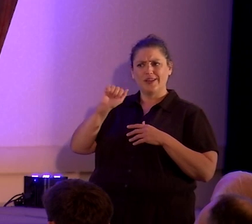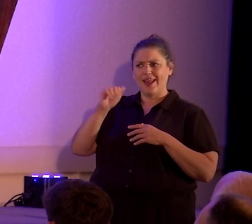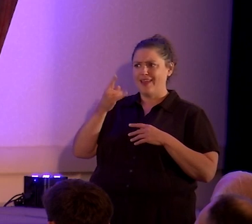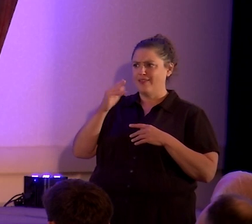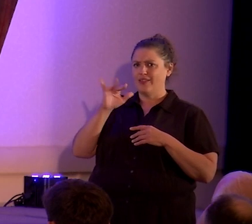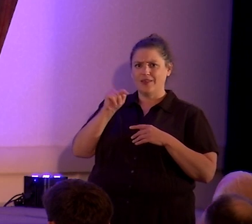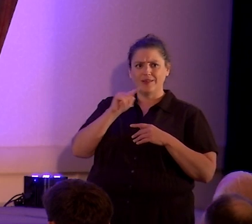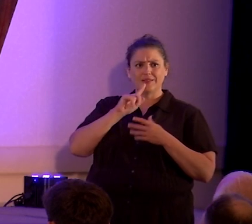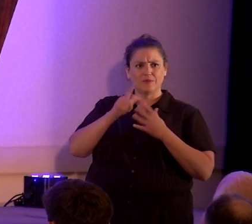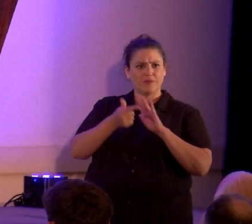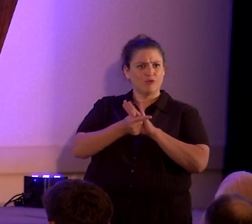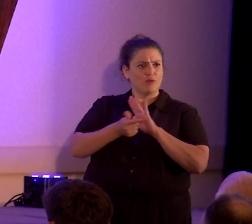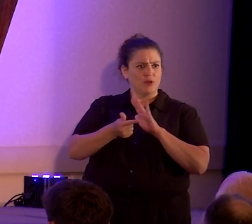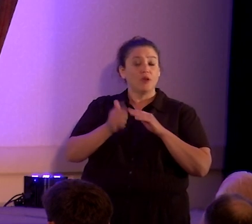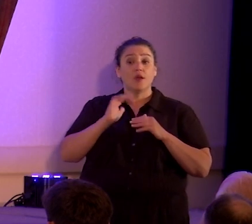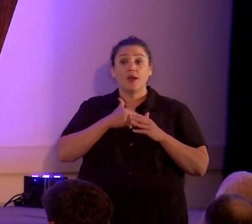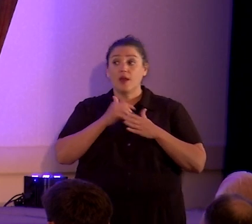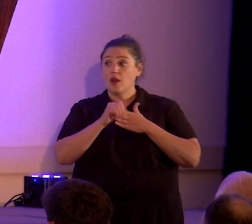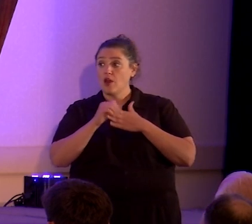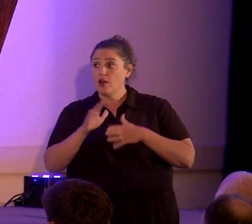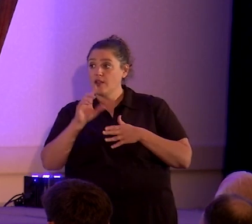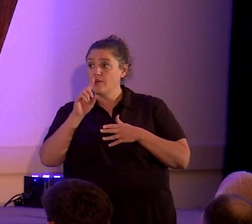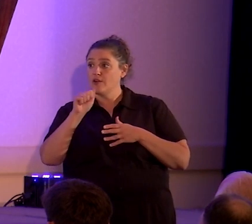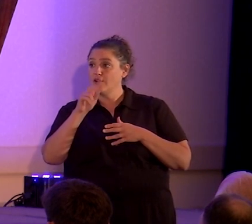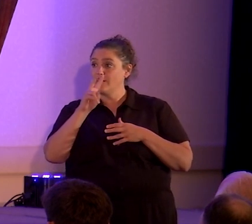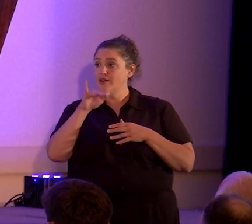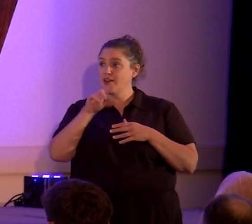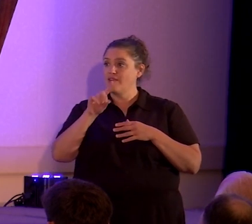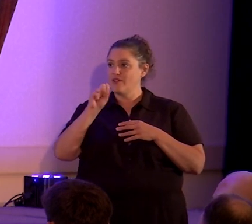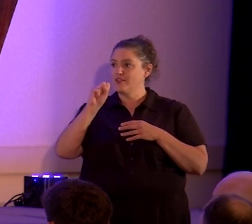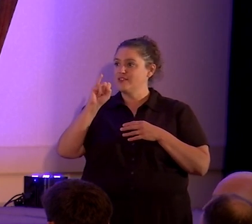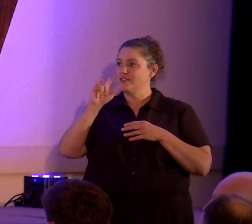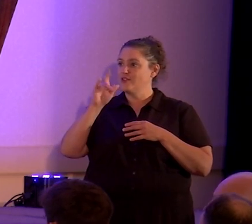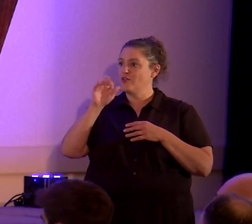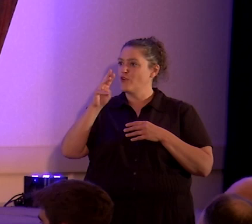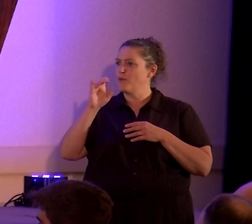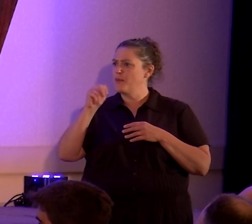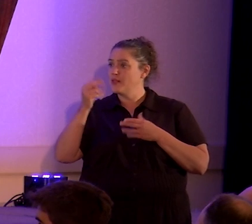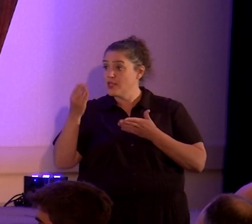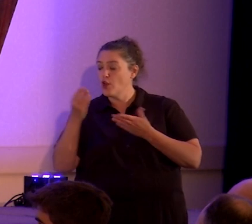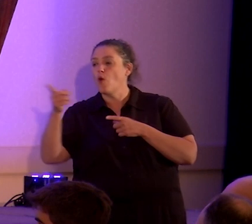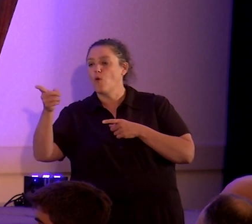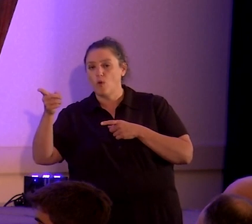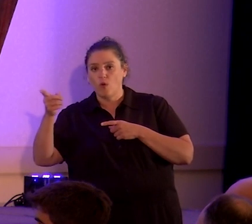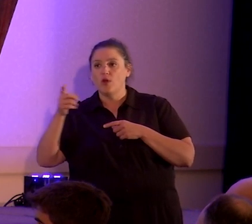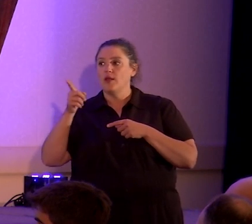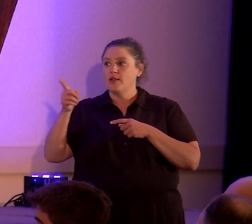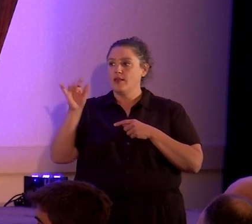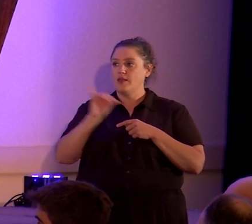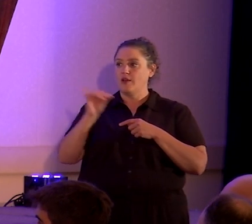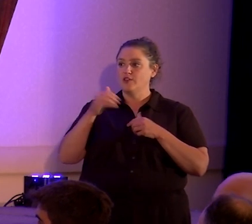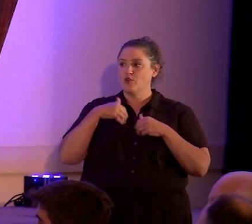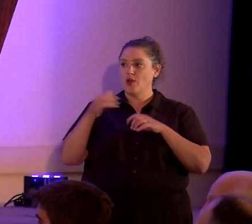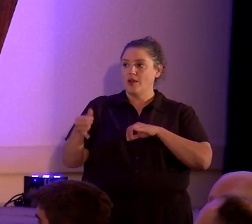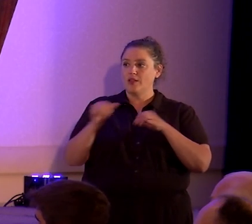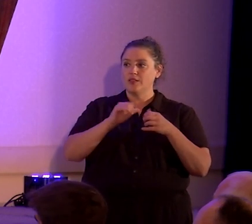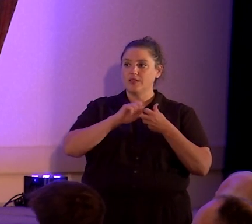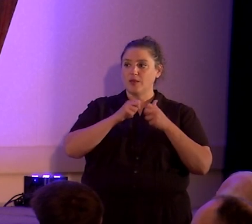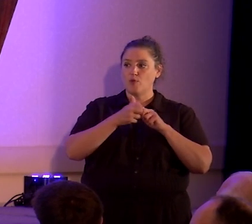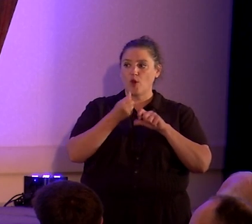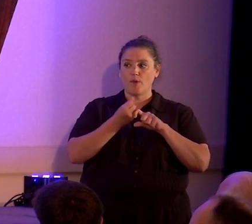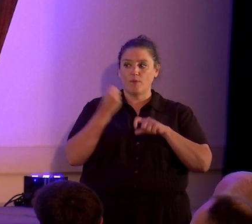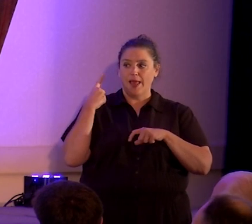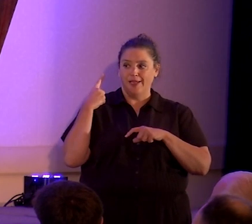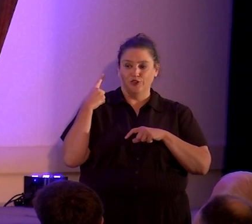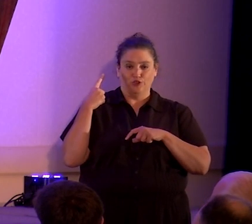leader, David Silverman, I don't know if he's here. Oh, there he is. He also had the same problem last year,